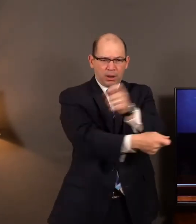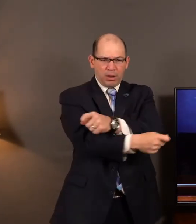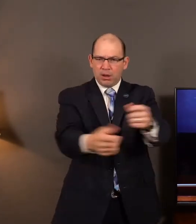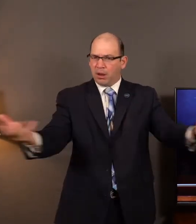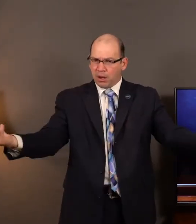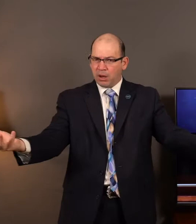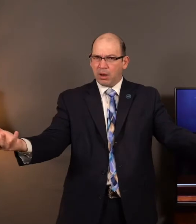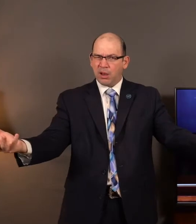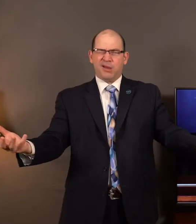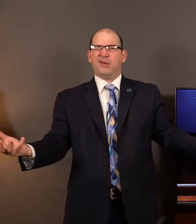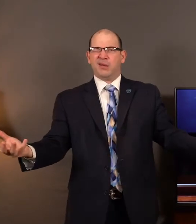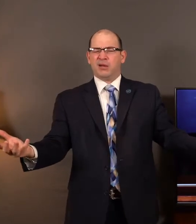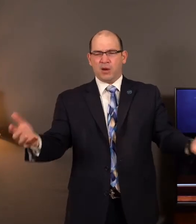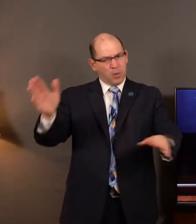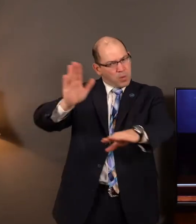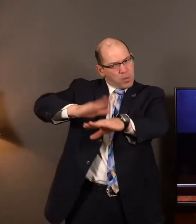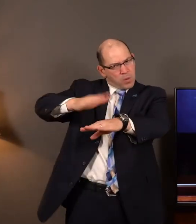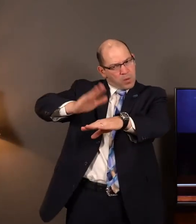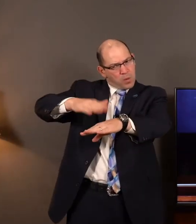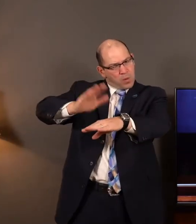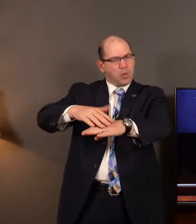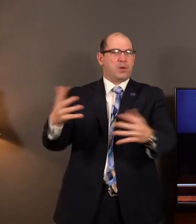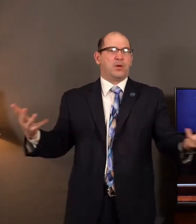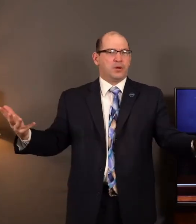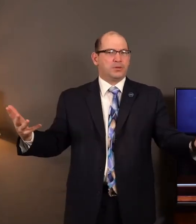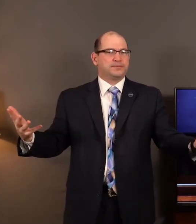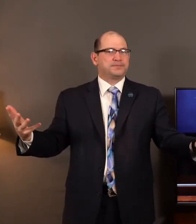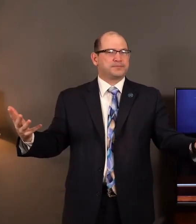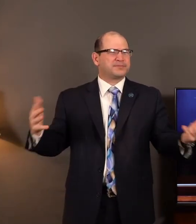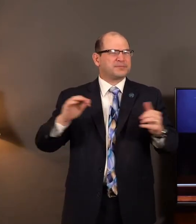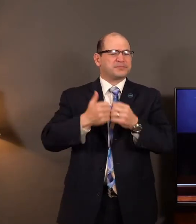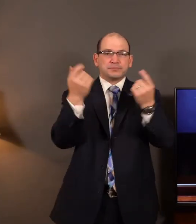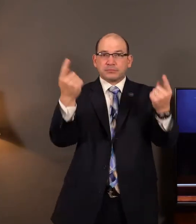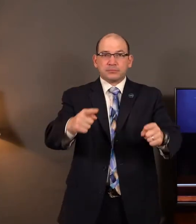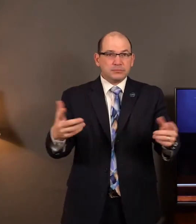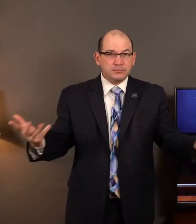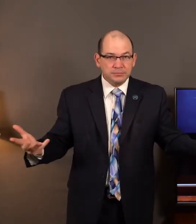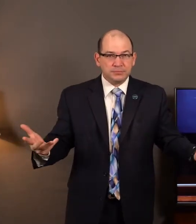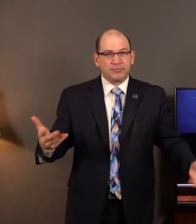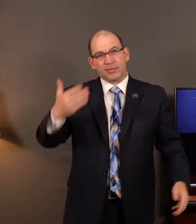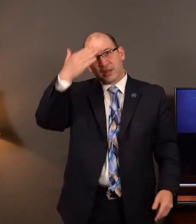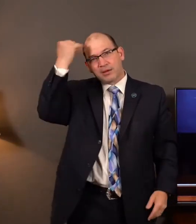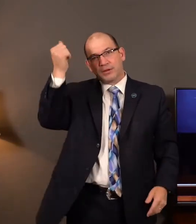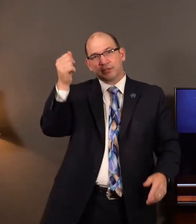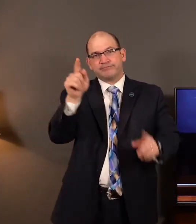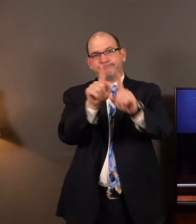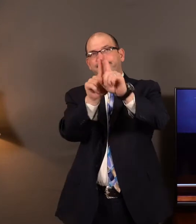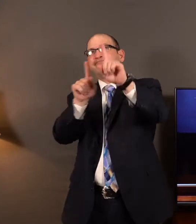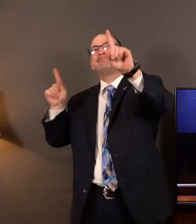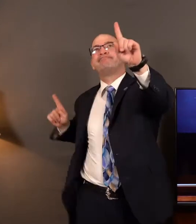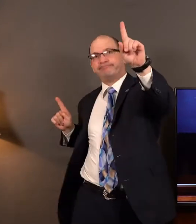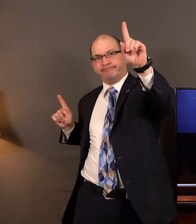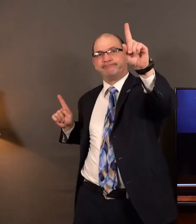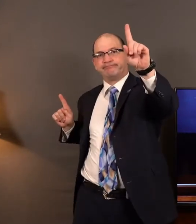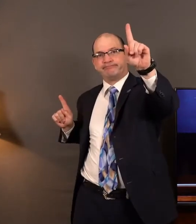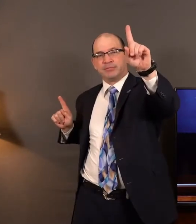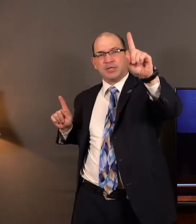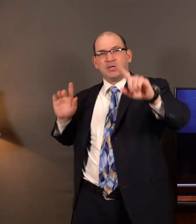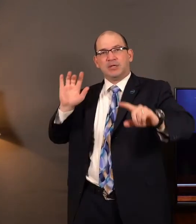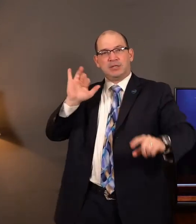for bitter. And there was a reason that they got to this place, and that is because they got away from God. And there is a reason why we are in